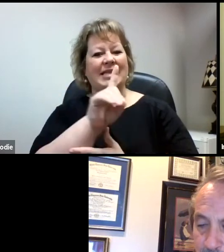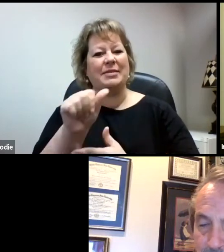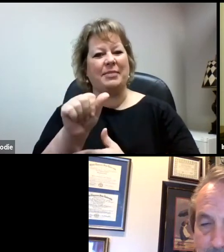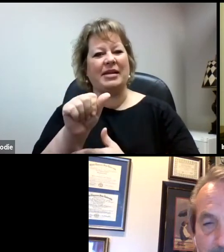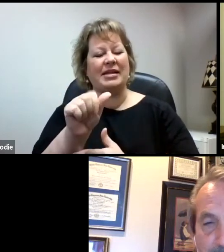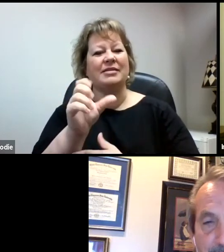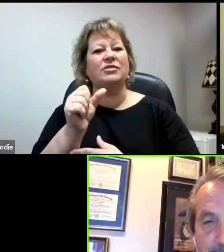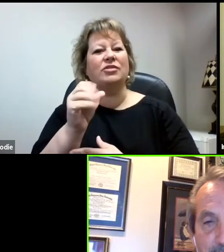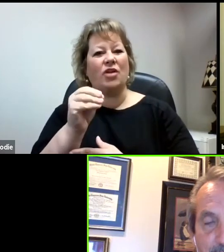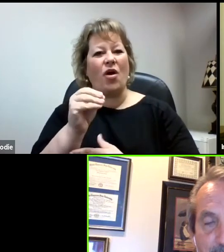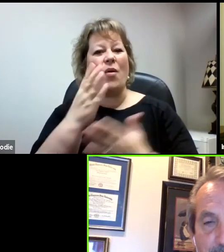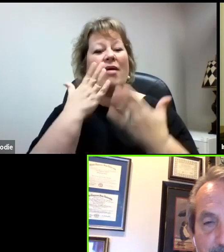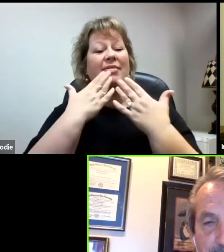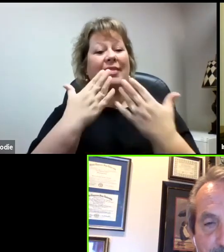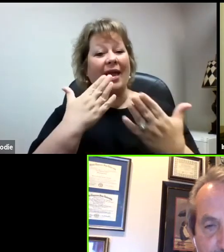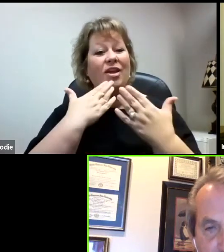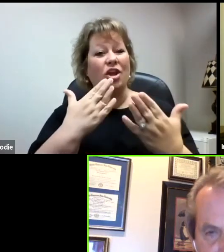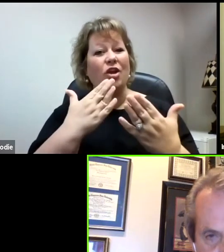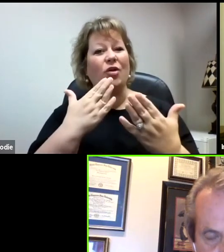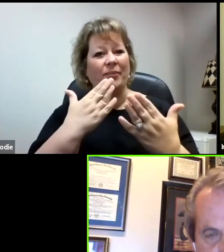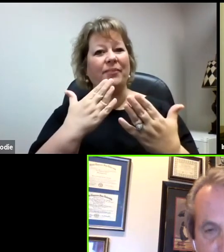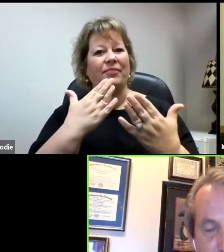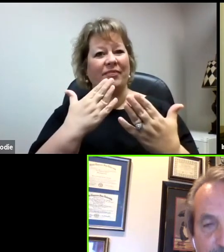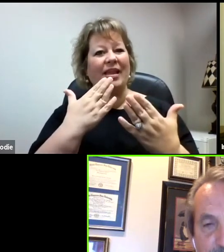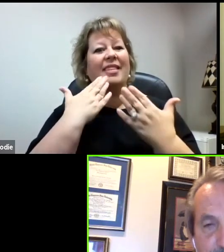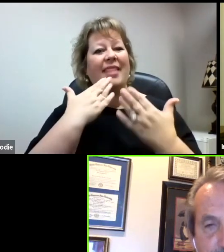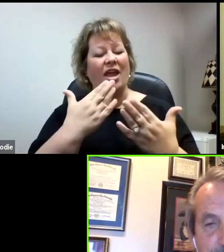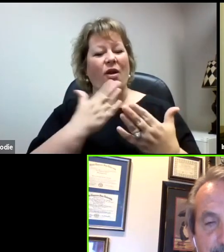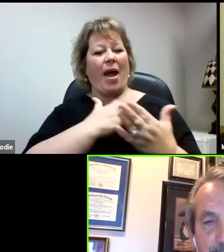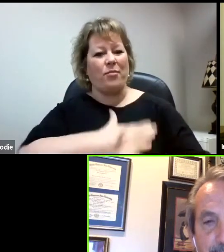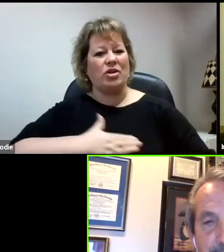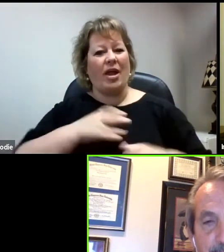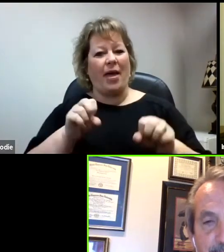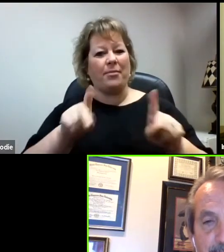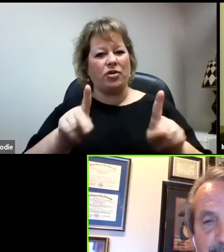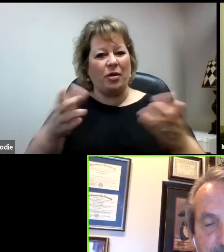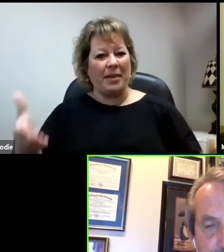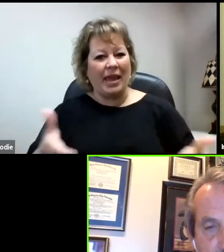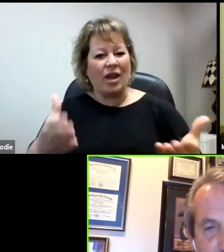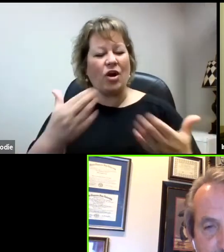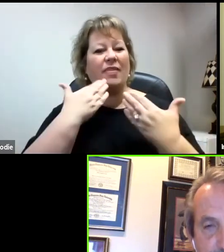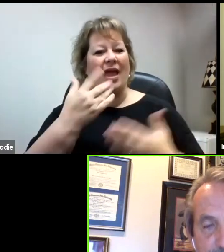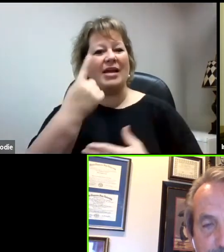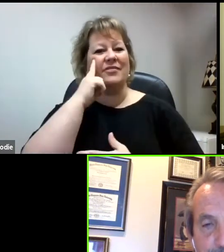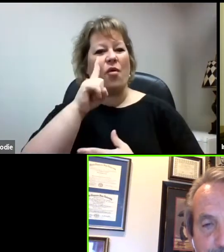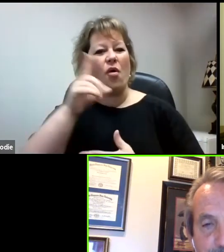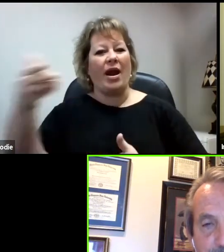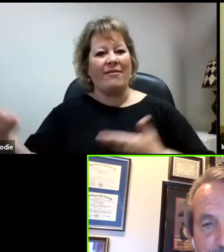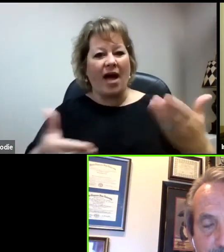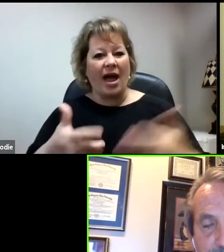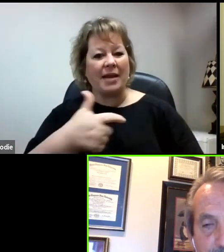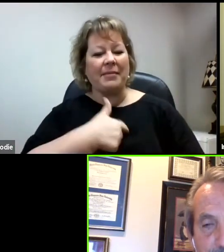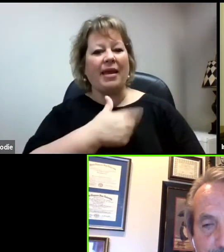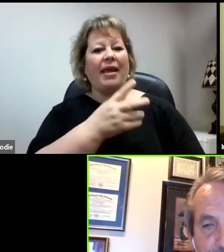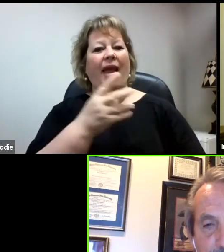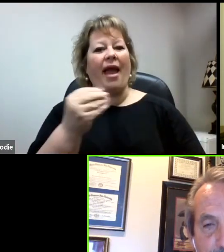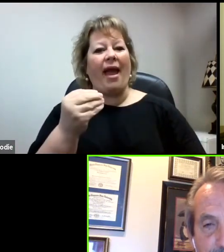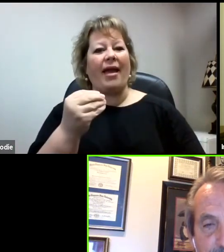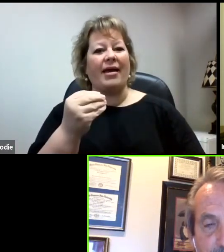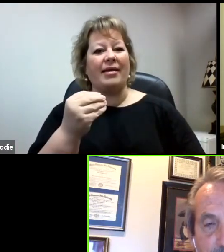So thank you. I appreciate the opportunity to be here. Thanks for being invited. And